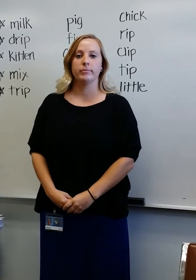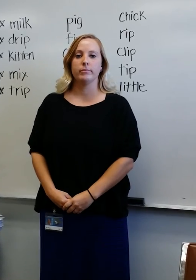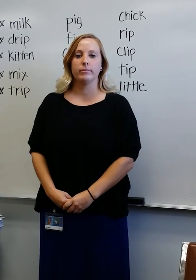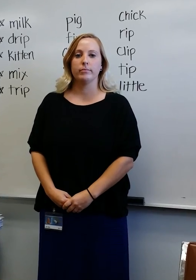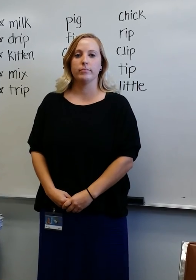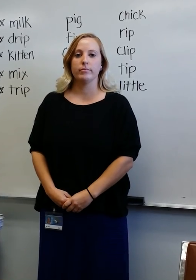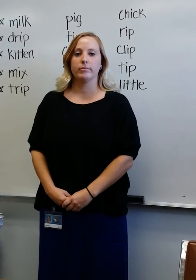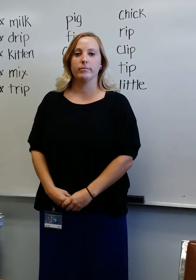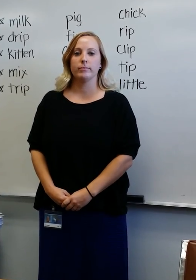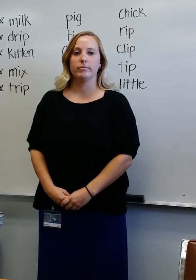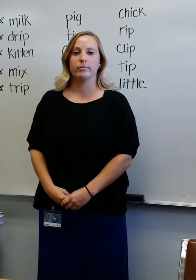Trip.